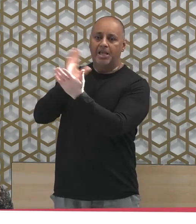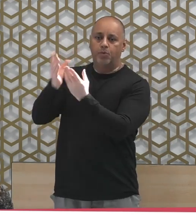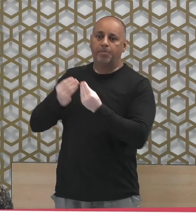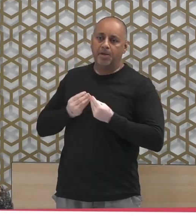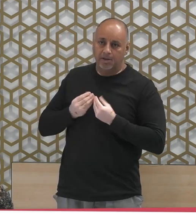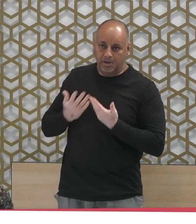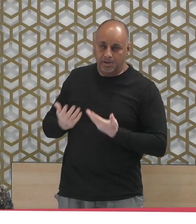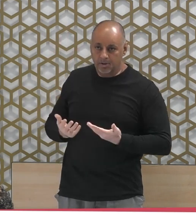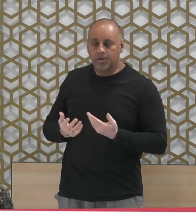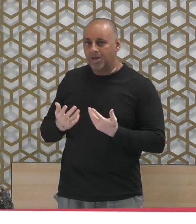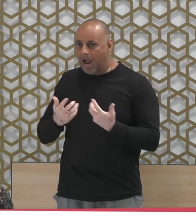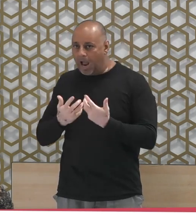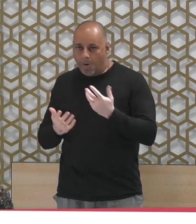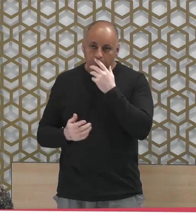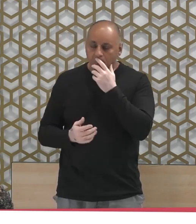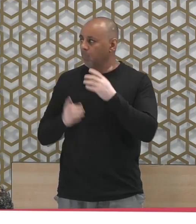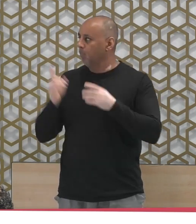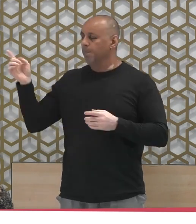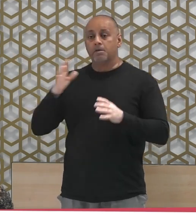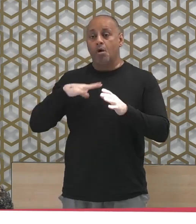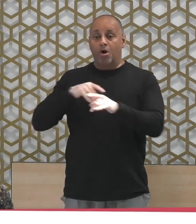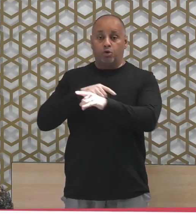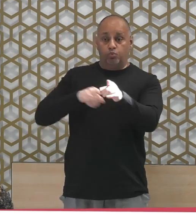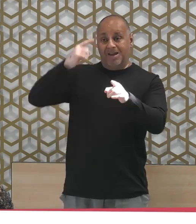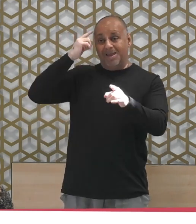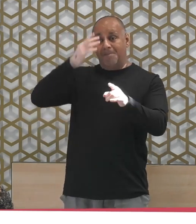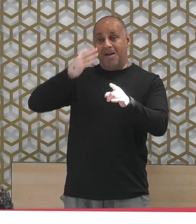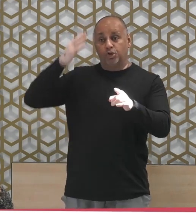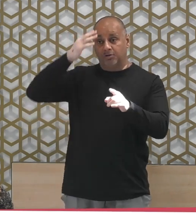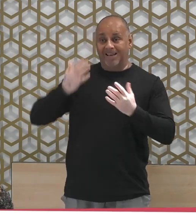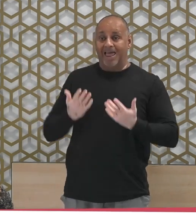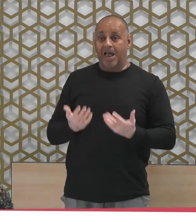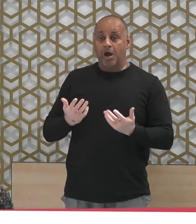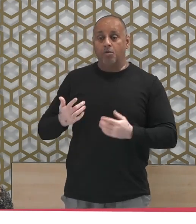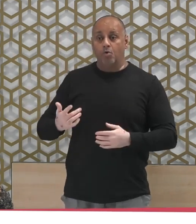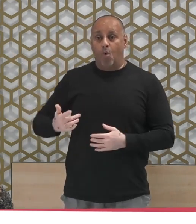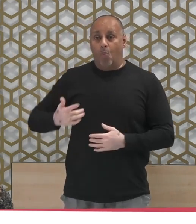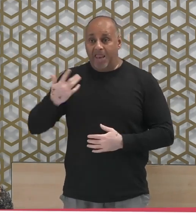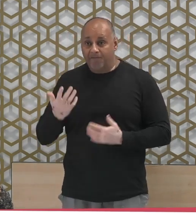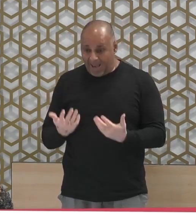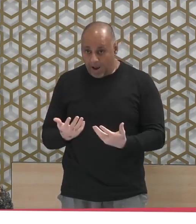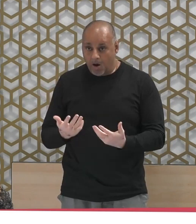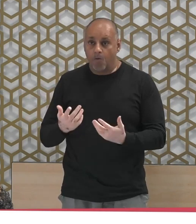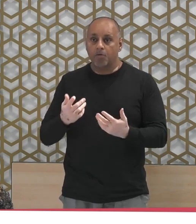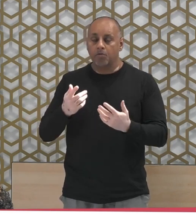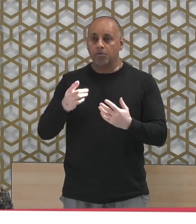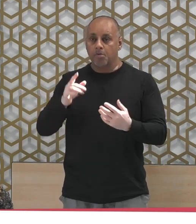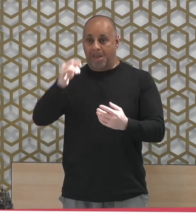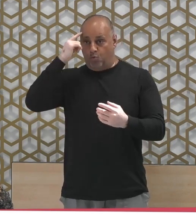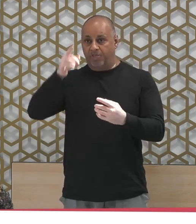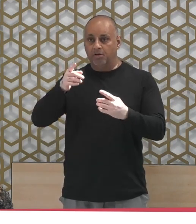So imagine now, that we are living and what we are exposed to, that the truthful person is seen as the liar.